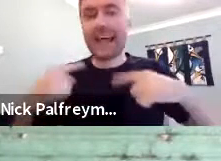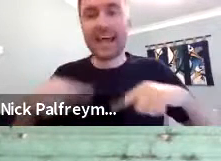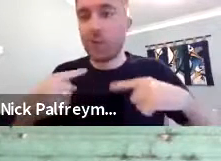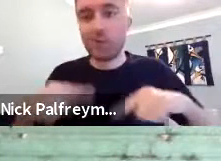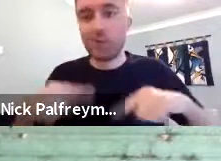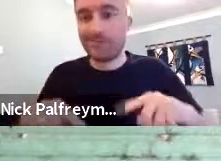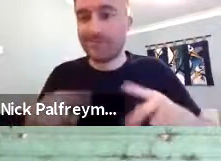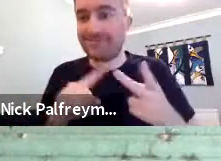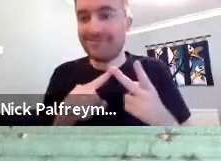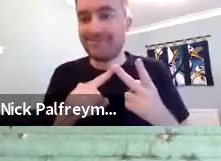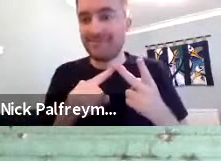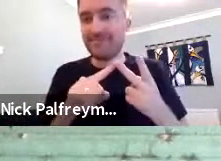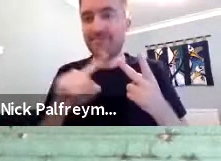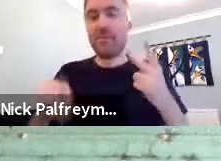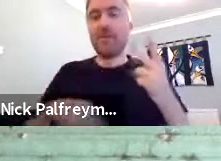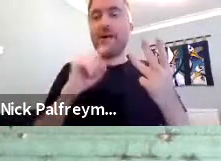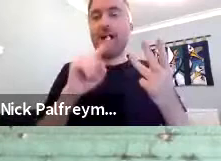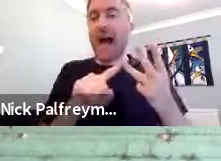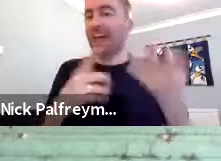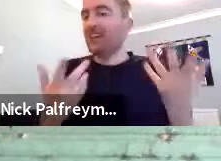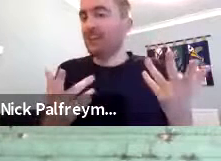For not allowed.